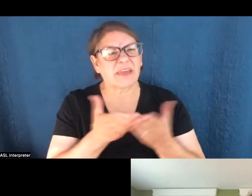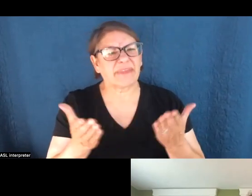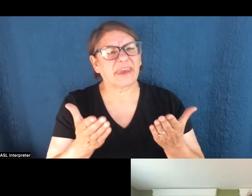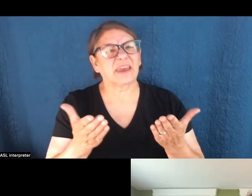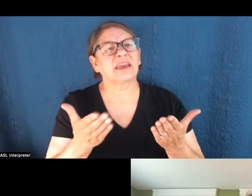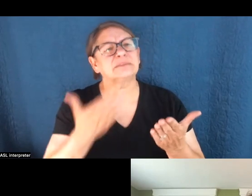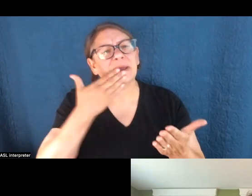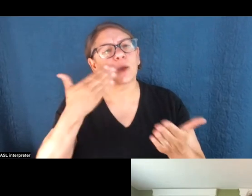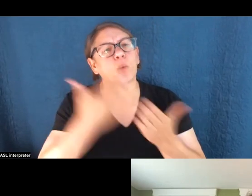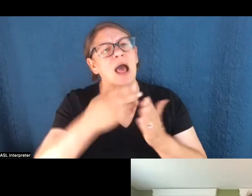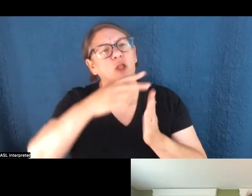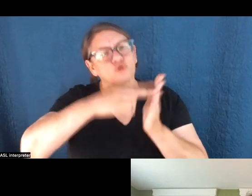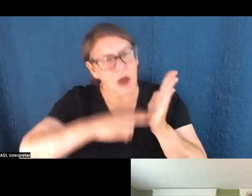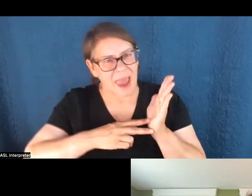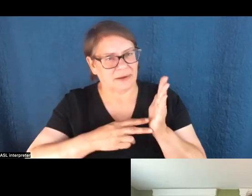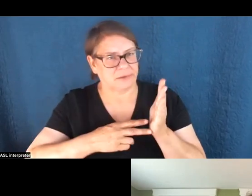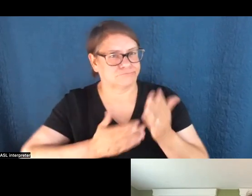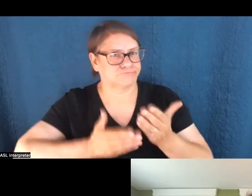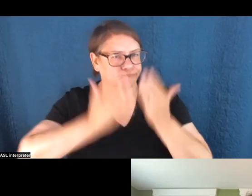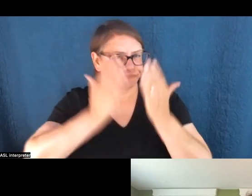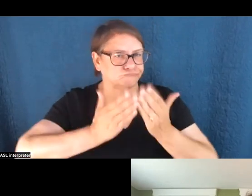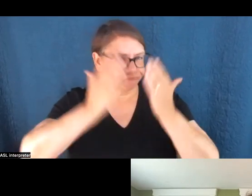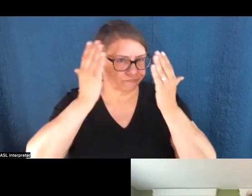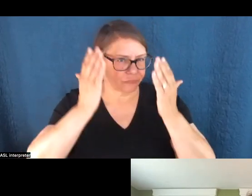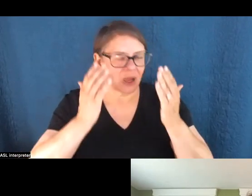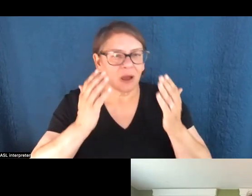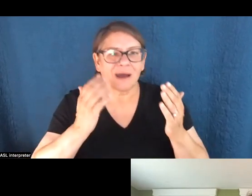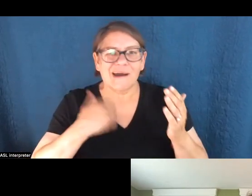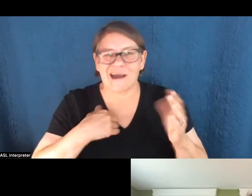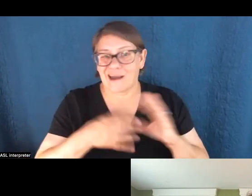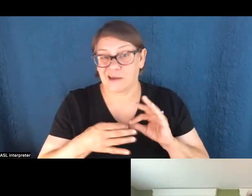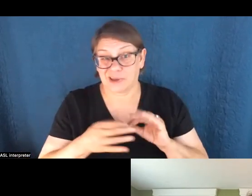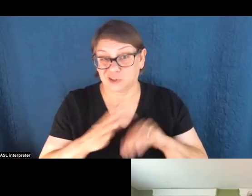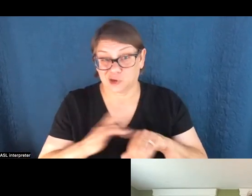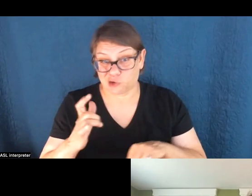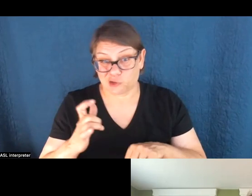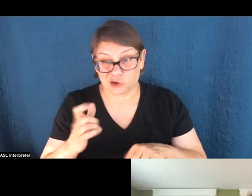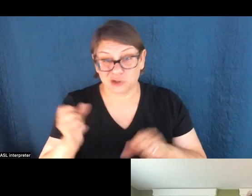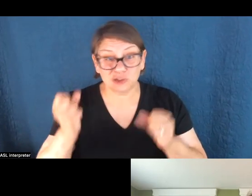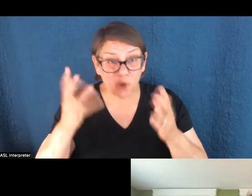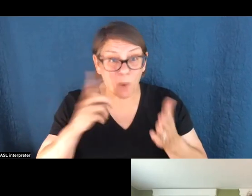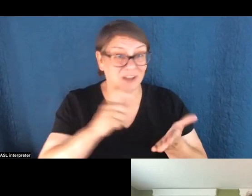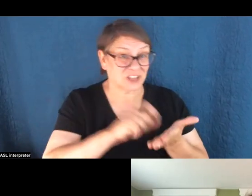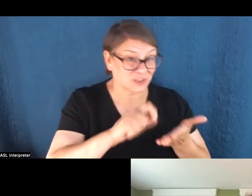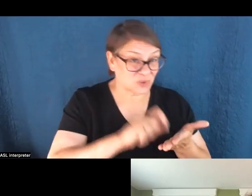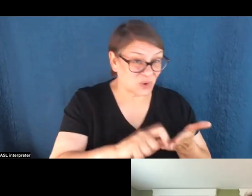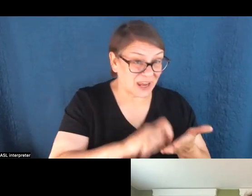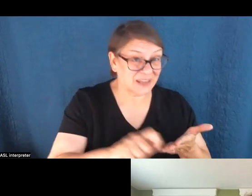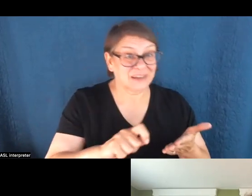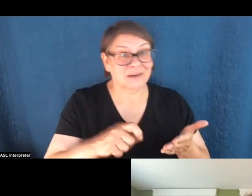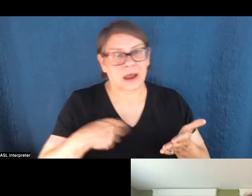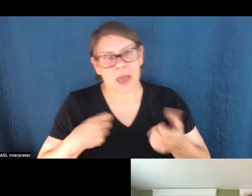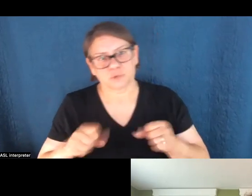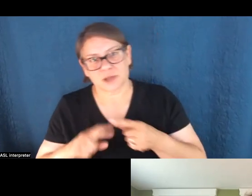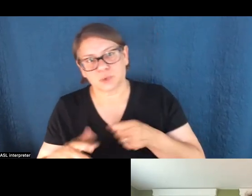read about this stuff, um, is really helpful. Like I mentioned earlier, how much is getting written, how, you know, trying to write this, this newsletter and